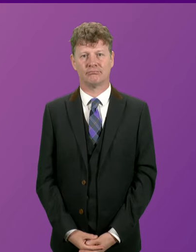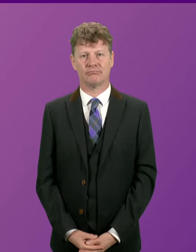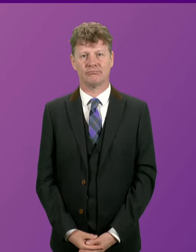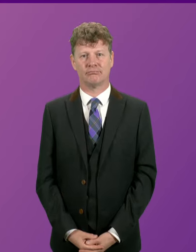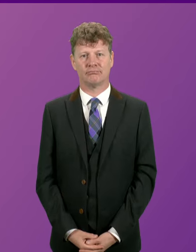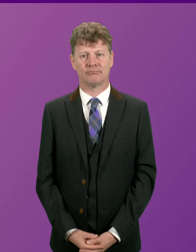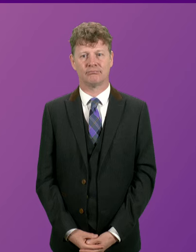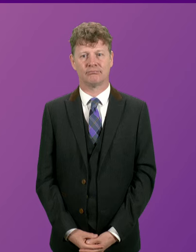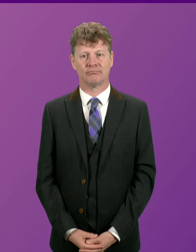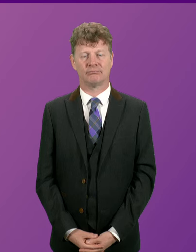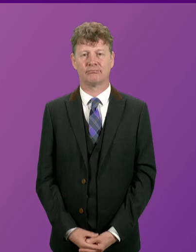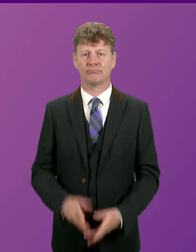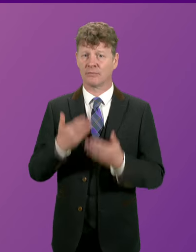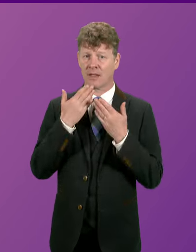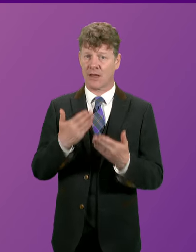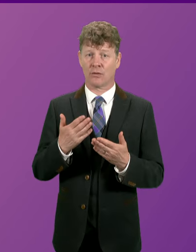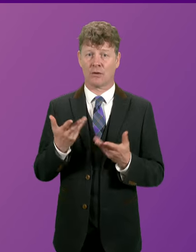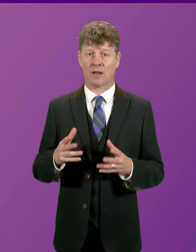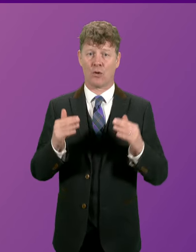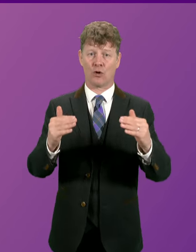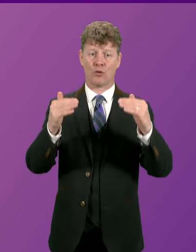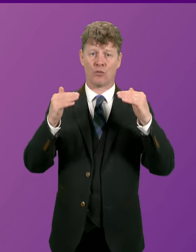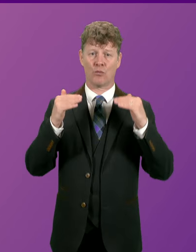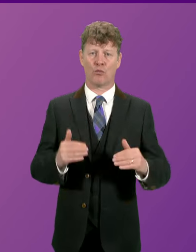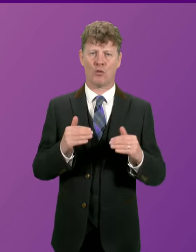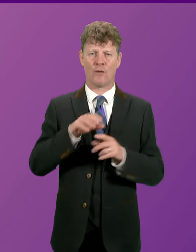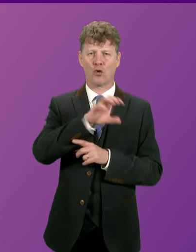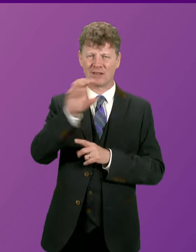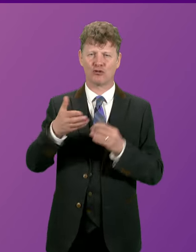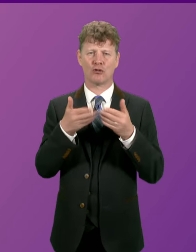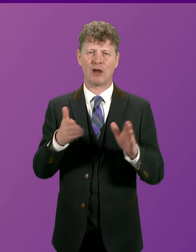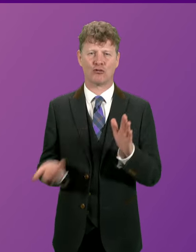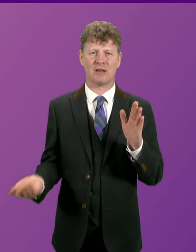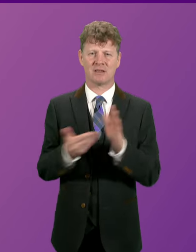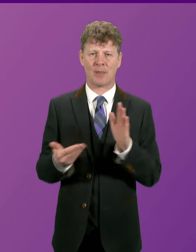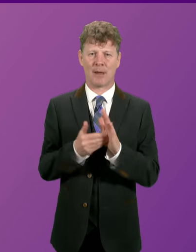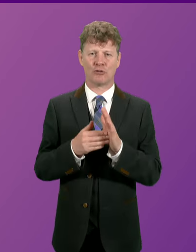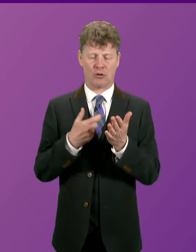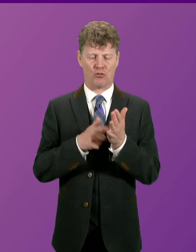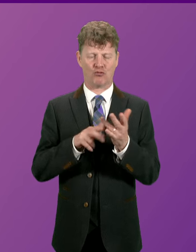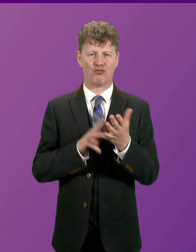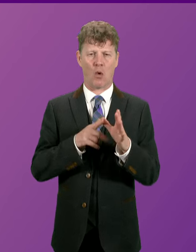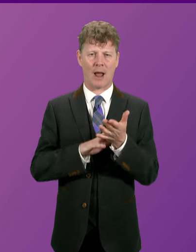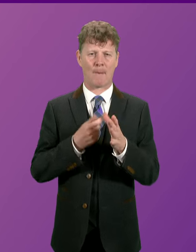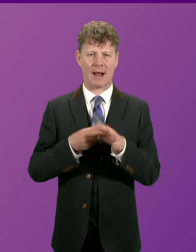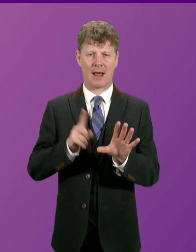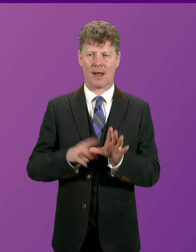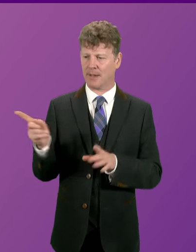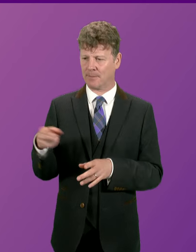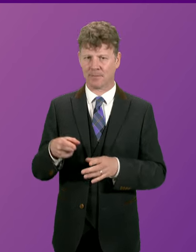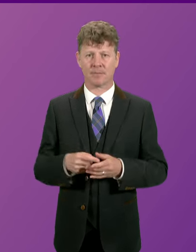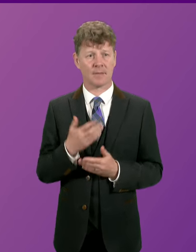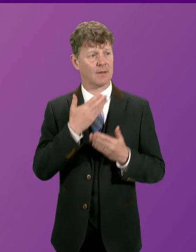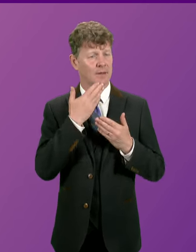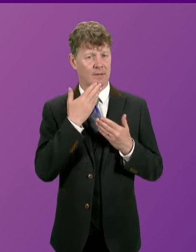Thank you. We will move to constituency and general supplementaries, and I call Rona Mackay. Thank you,